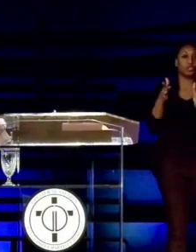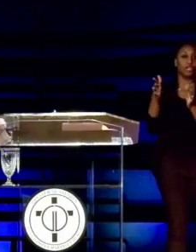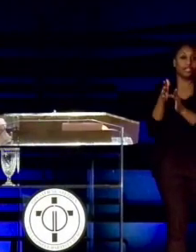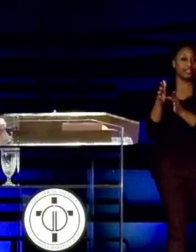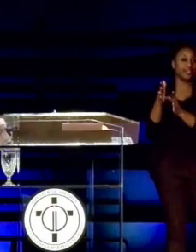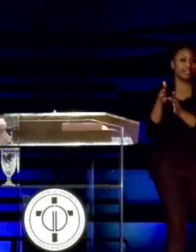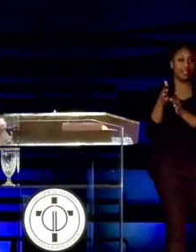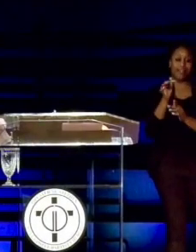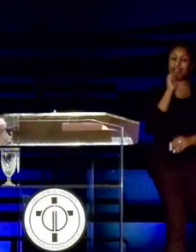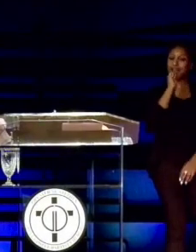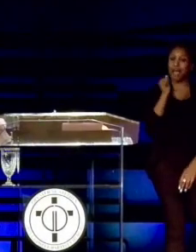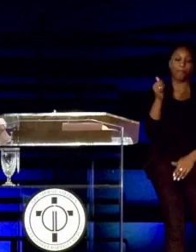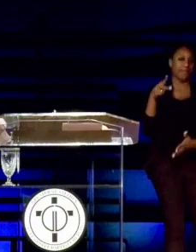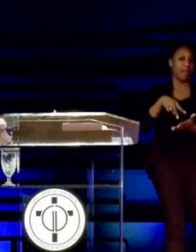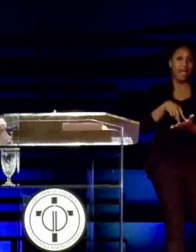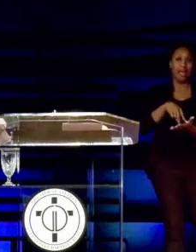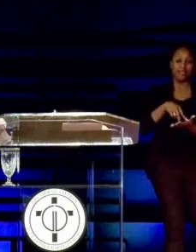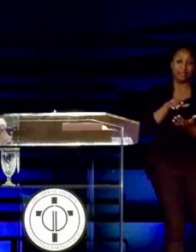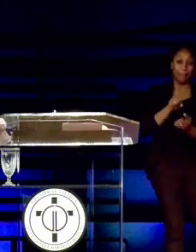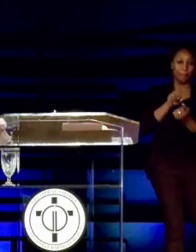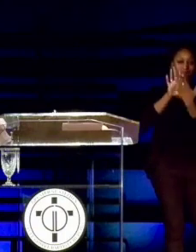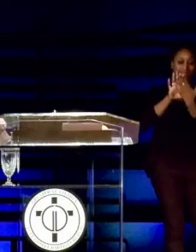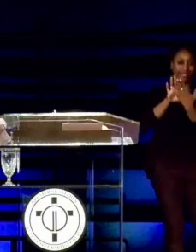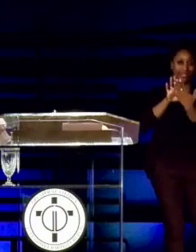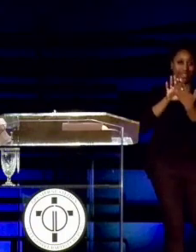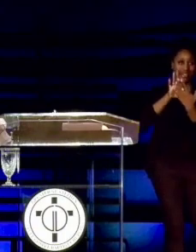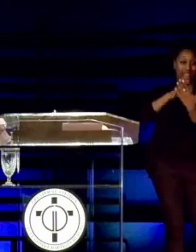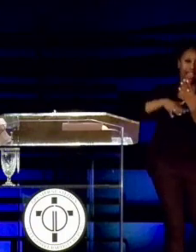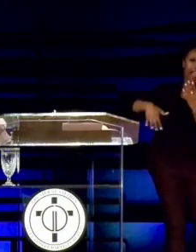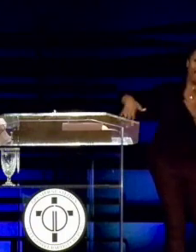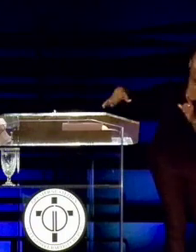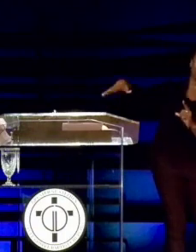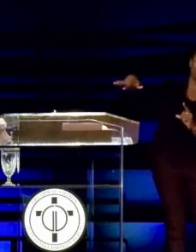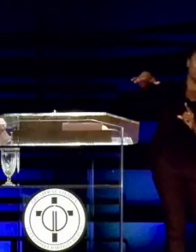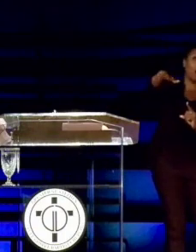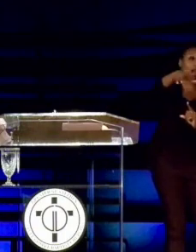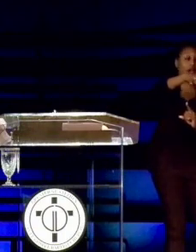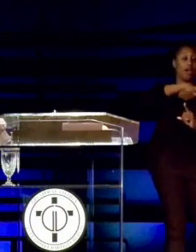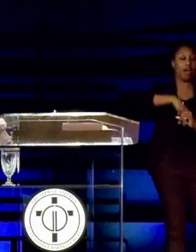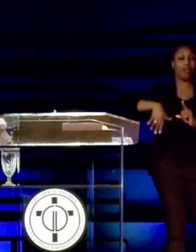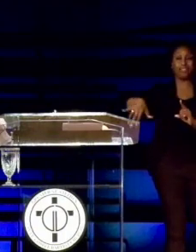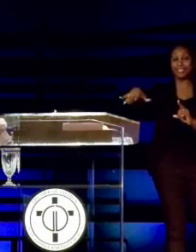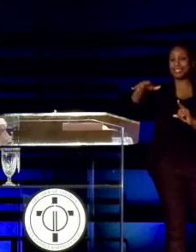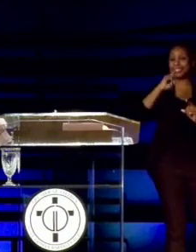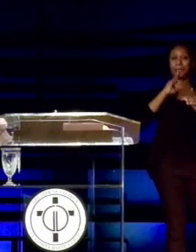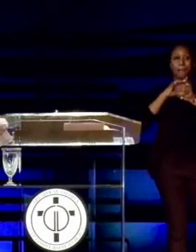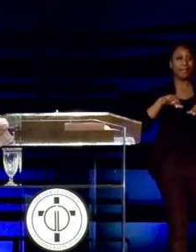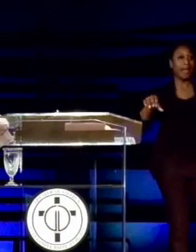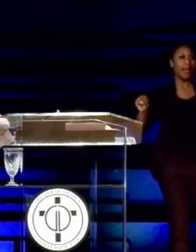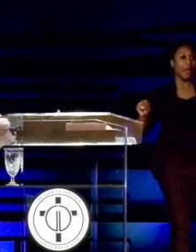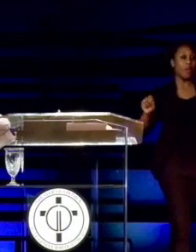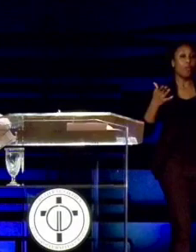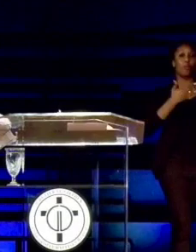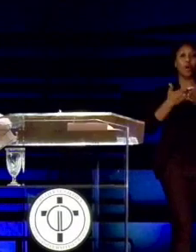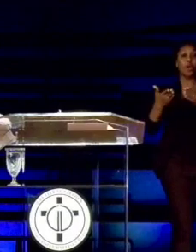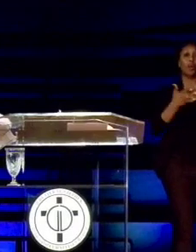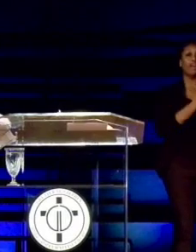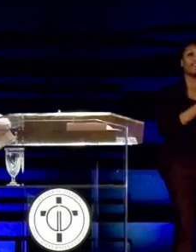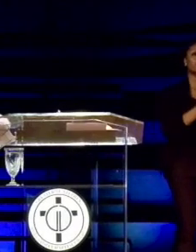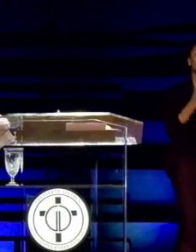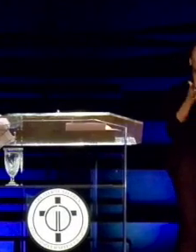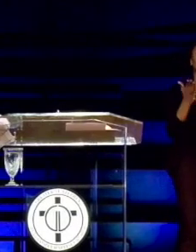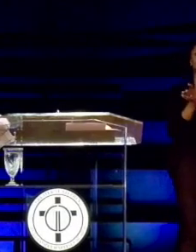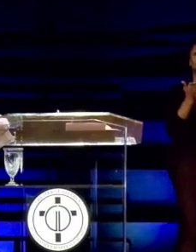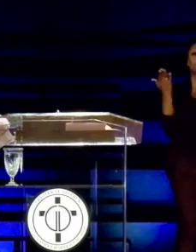omnipresent everywhere all at the same time. Wherever Jesus was when he was there,